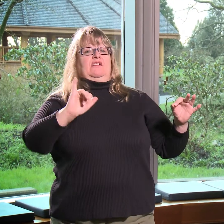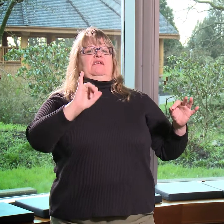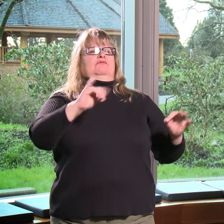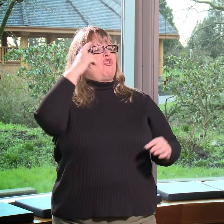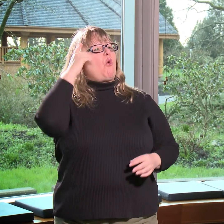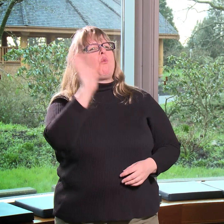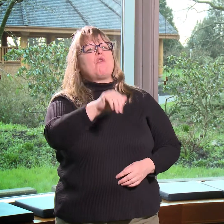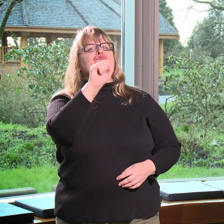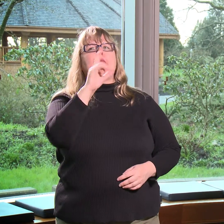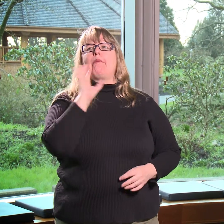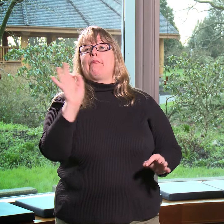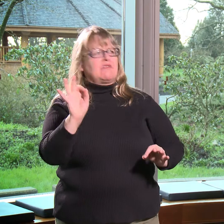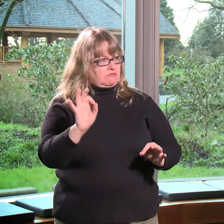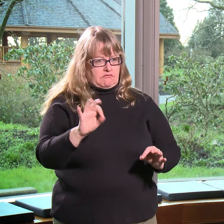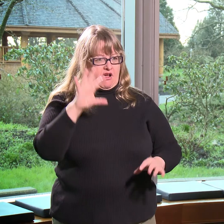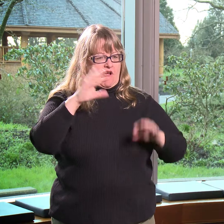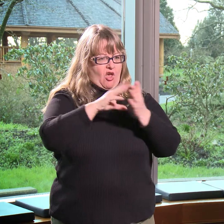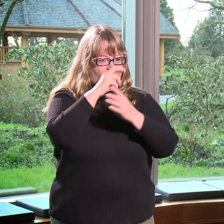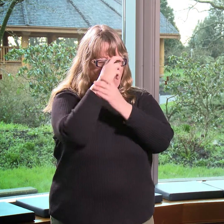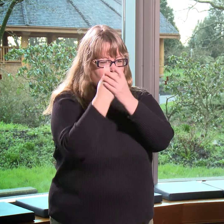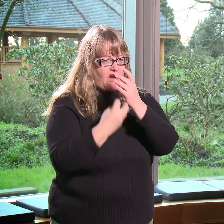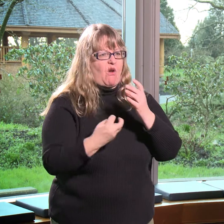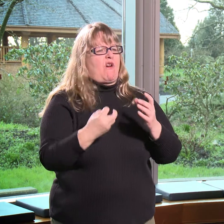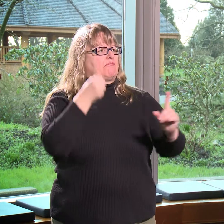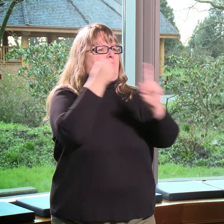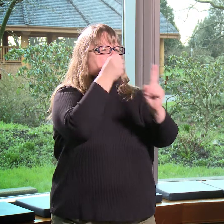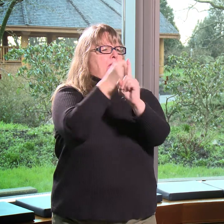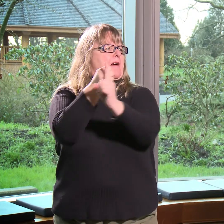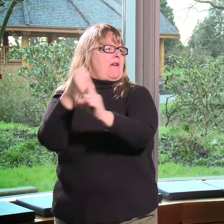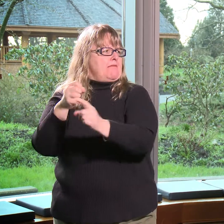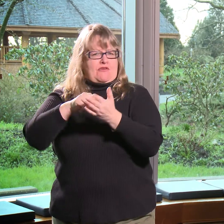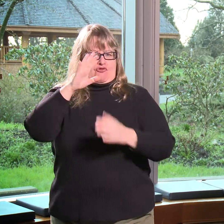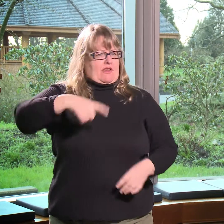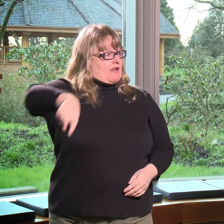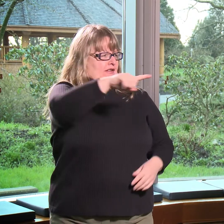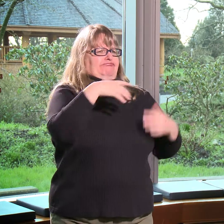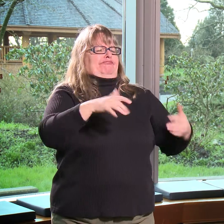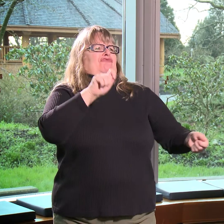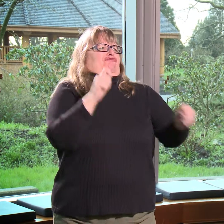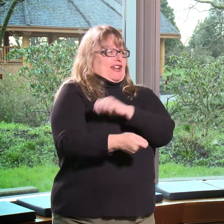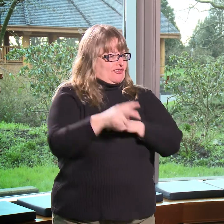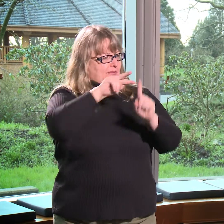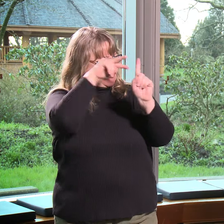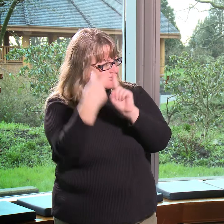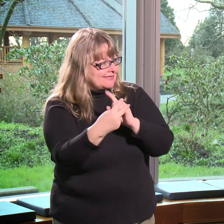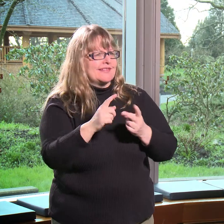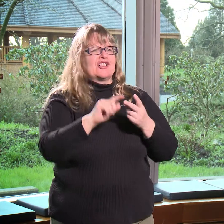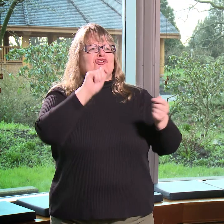language. A lot of students think, you know, oh, it's just, you know, people gesturing. But it's actually quite a big language and it impacts